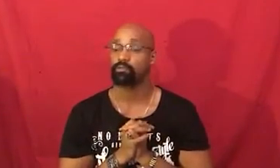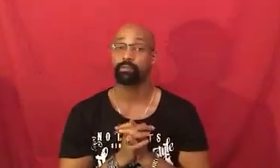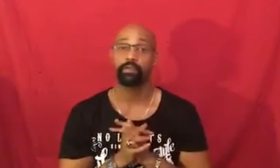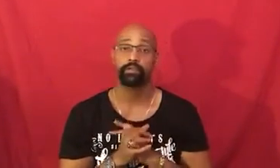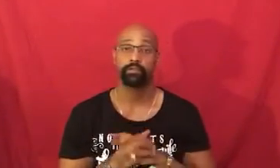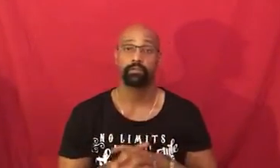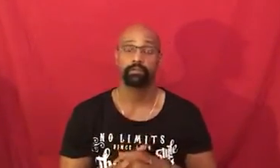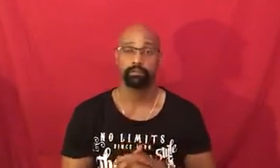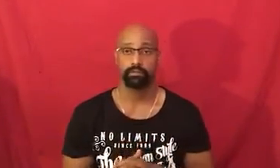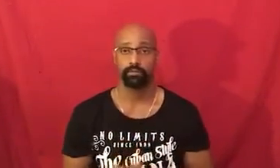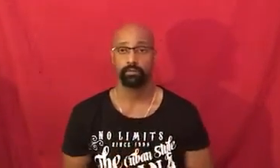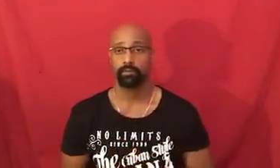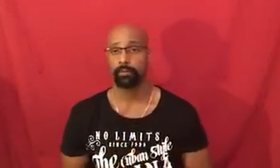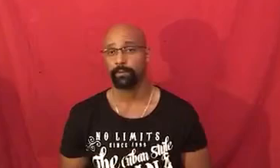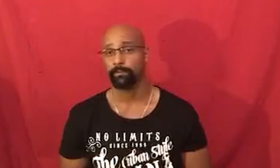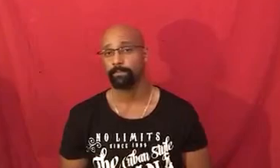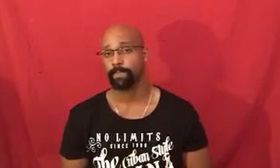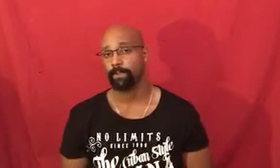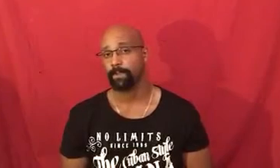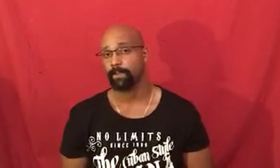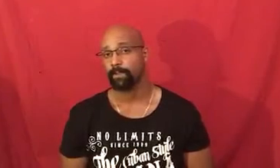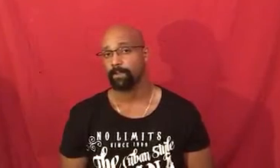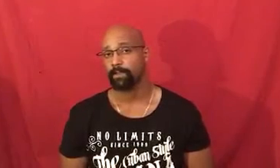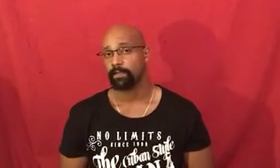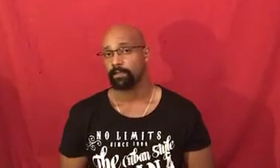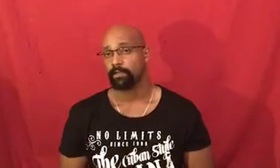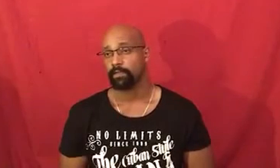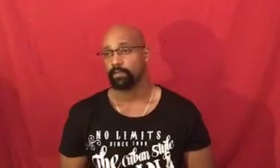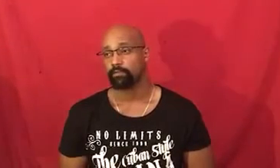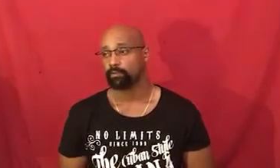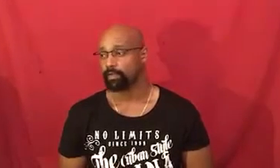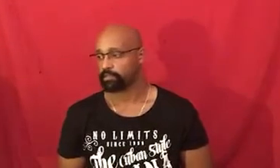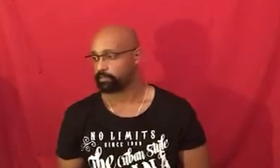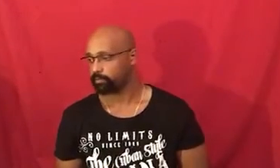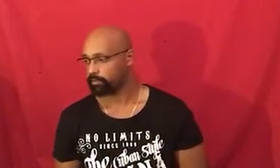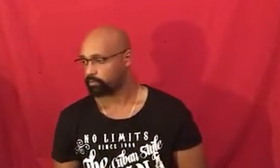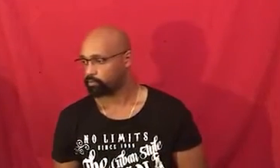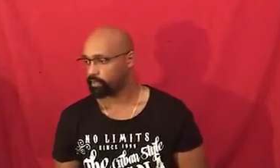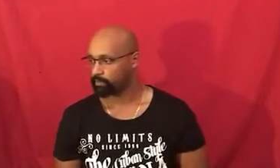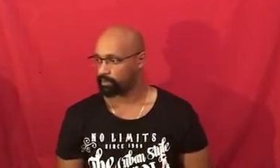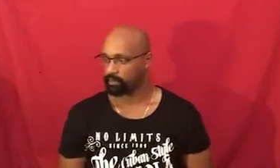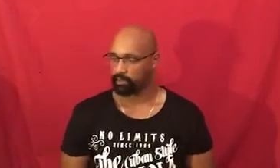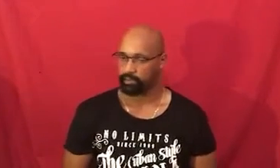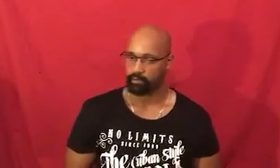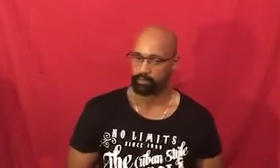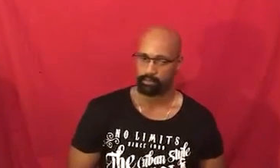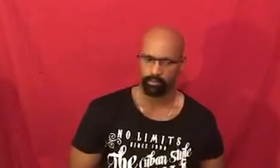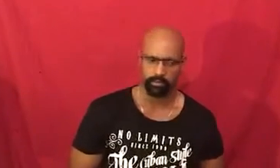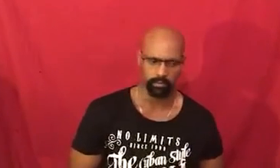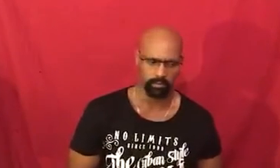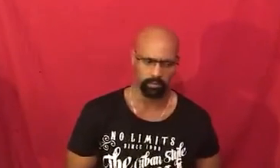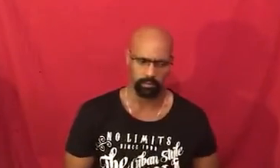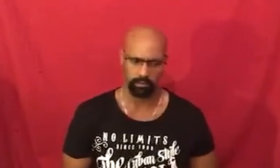information okay from my experience with many many clients and